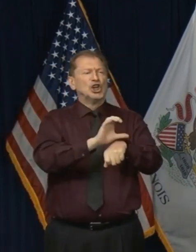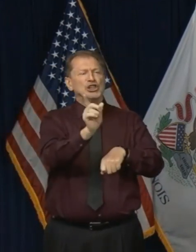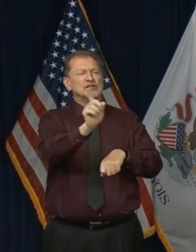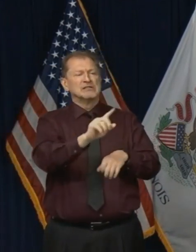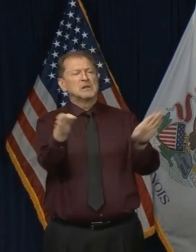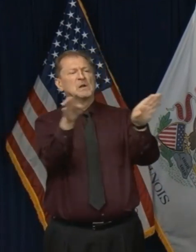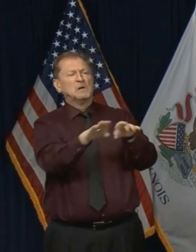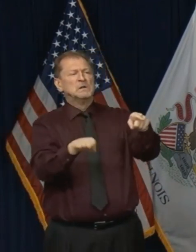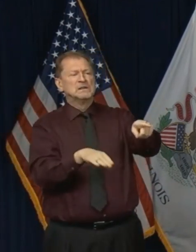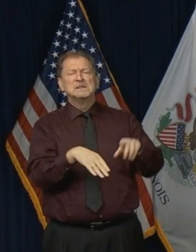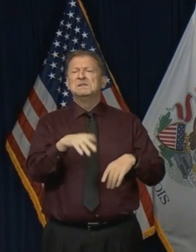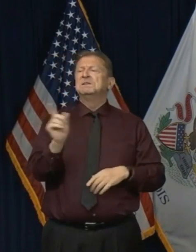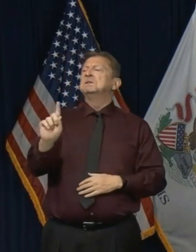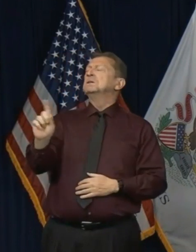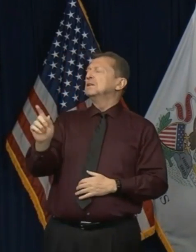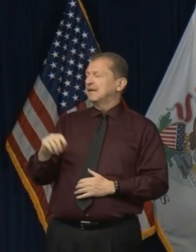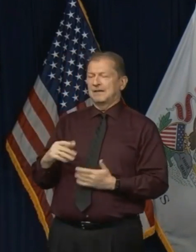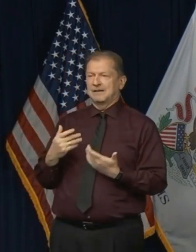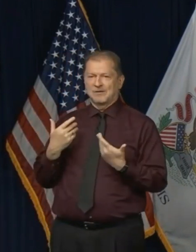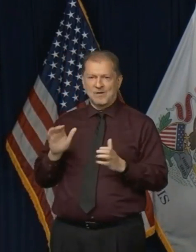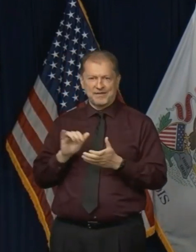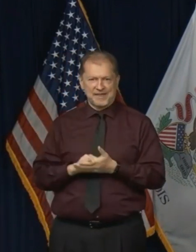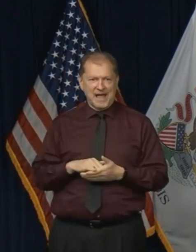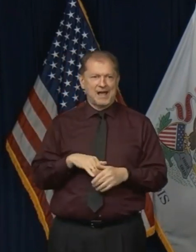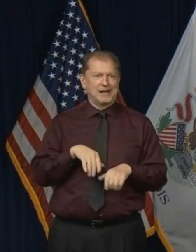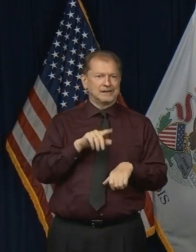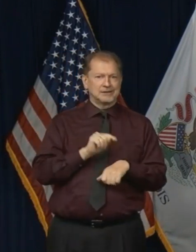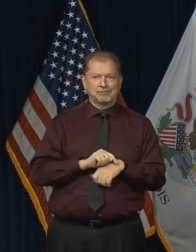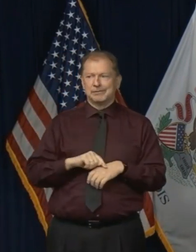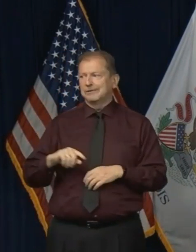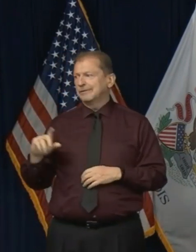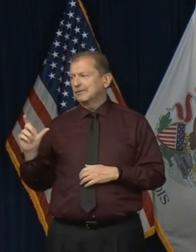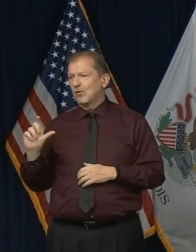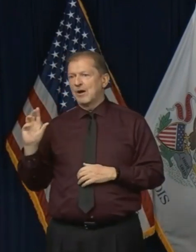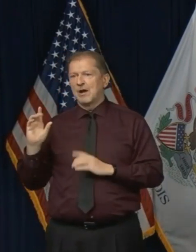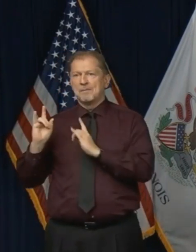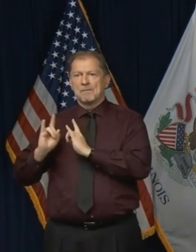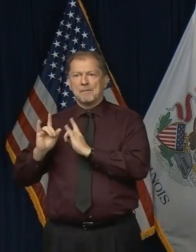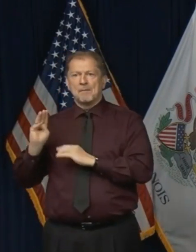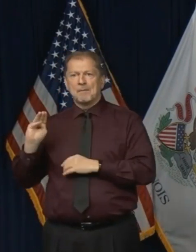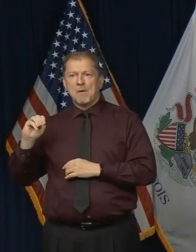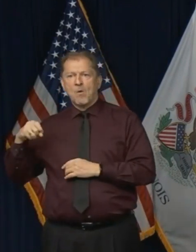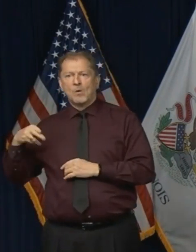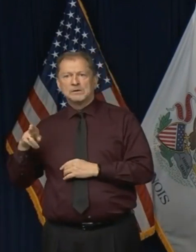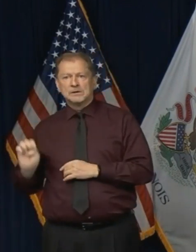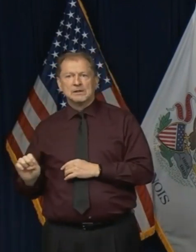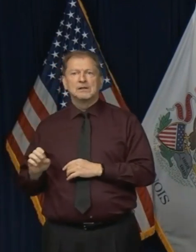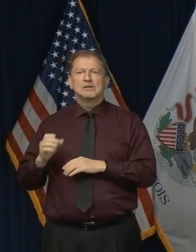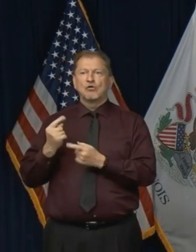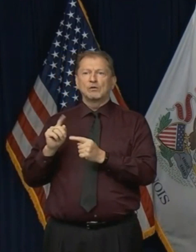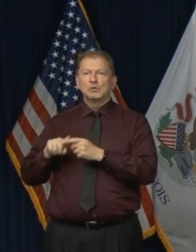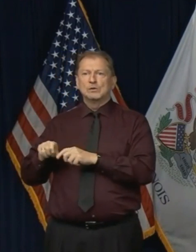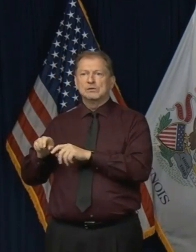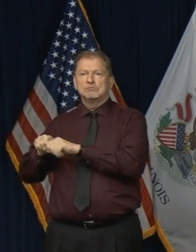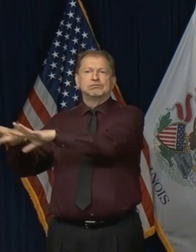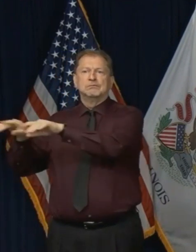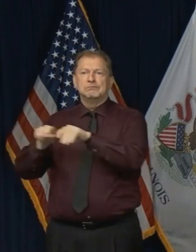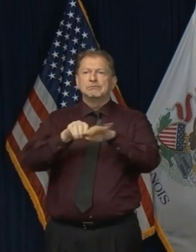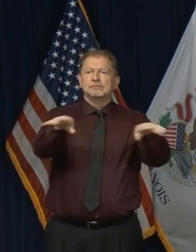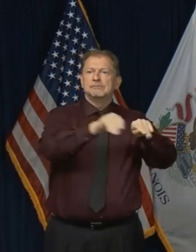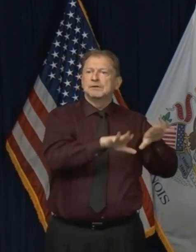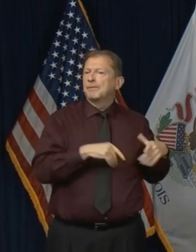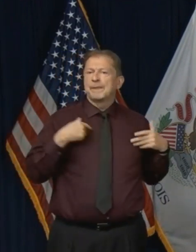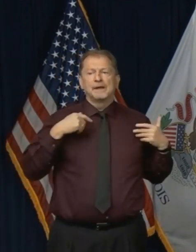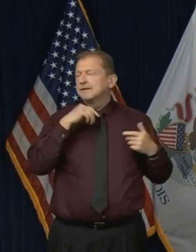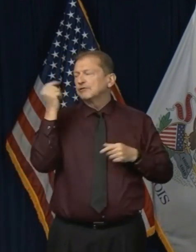of synagogues, um, or of mosques to, you know, to, to, uh, break people up. Um, you know, this, it's not,